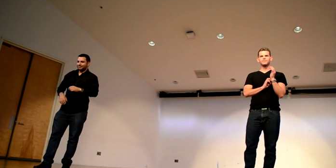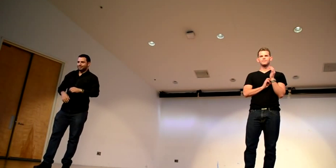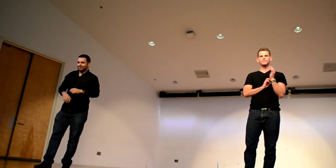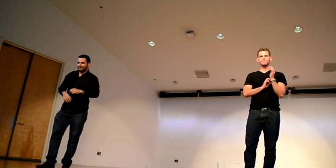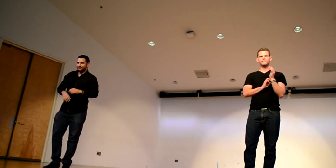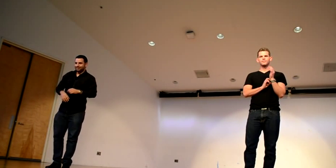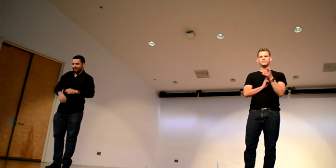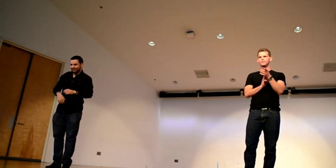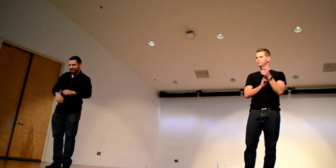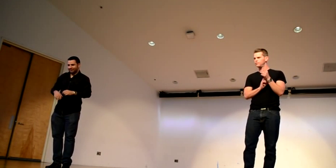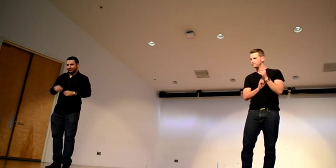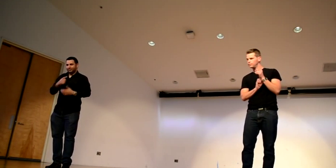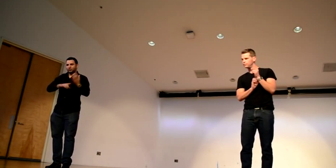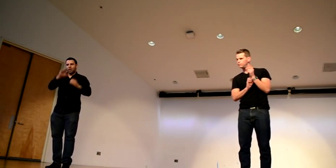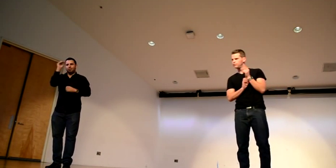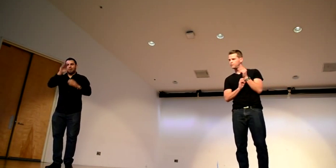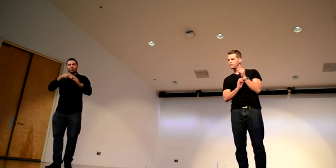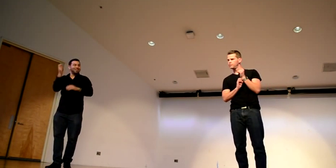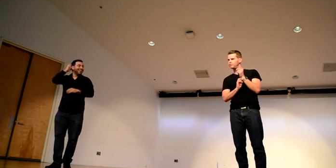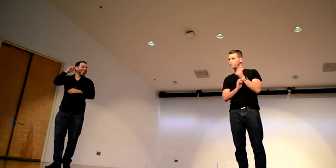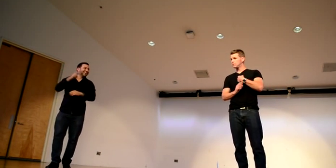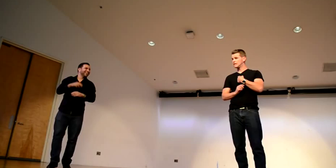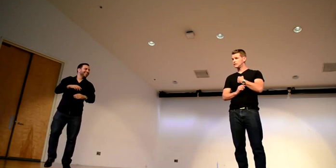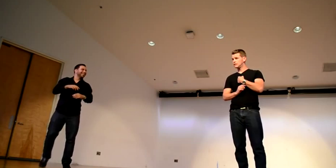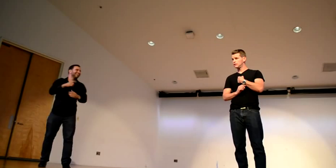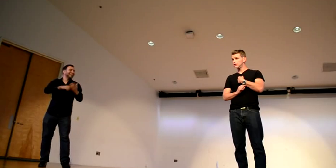cochlear implant I